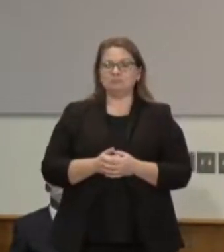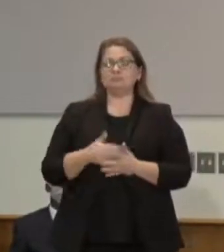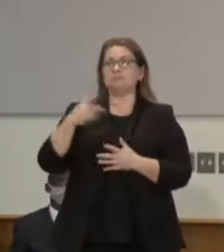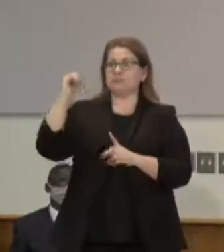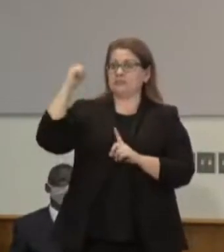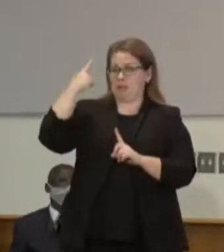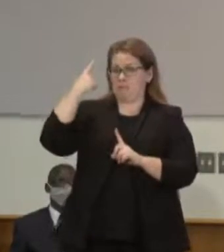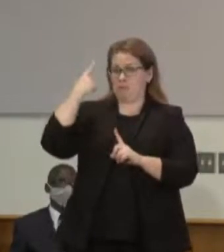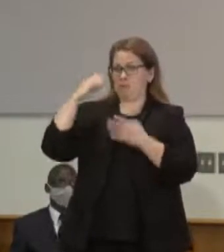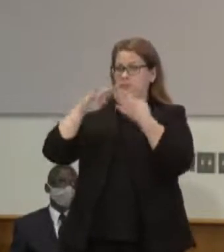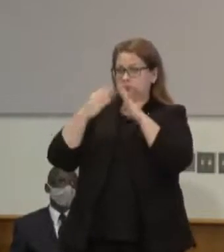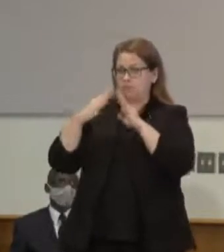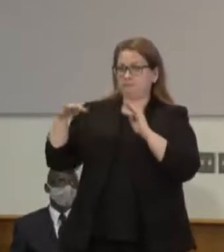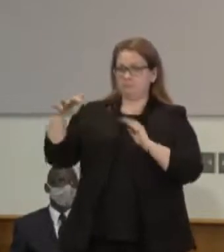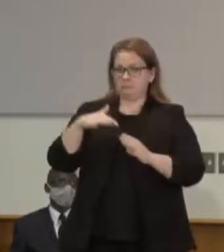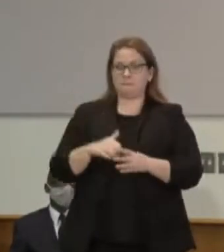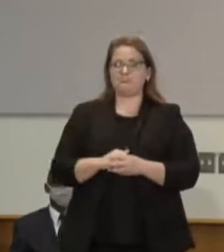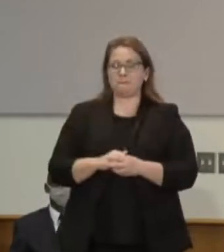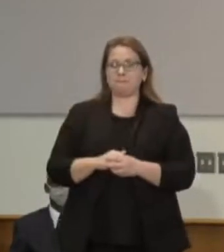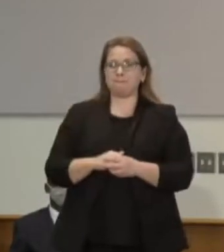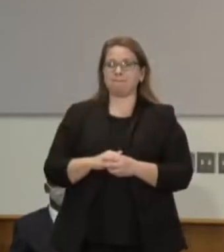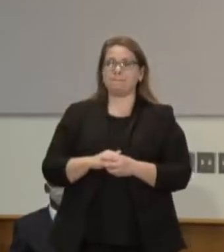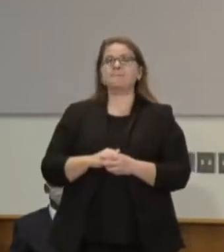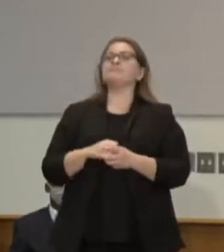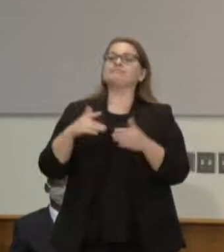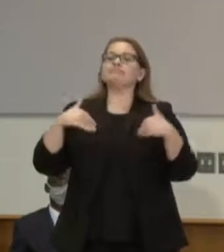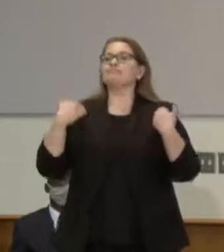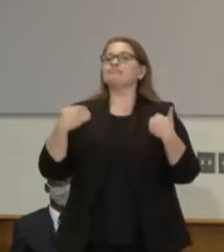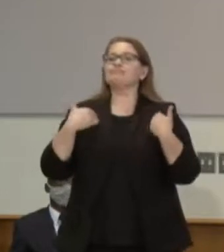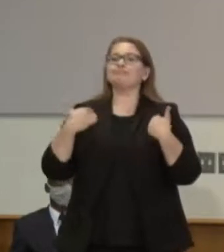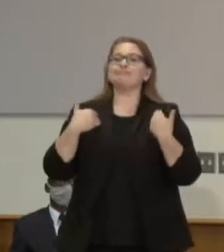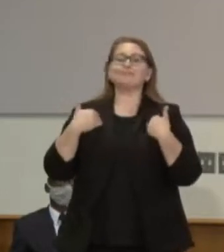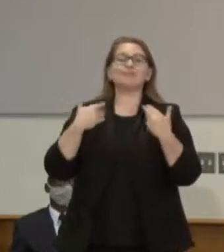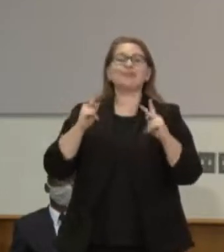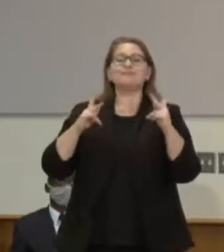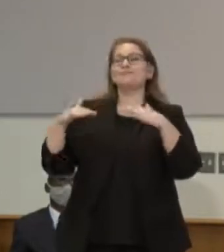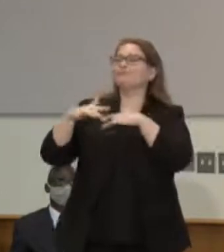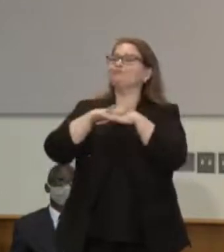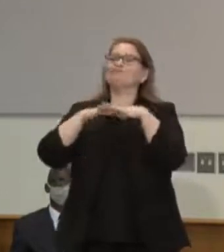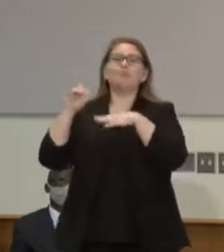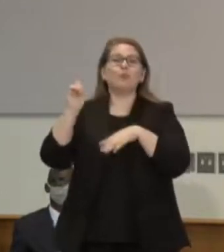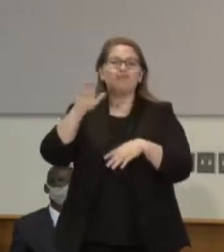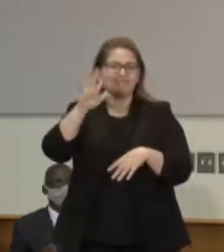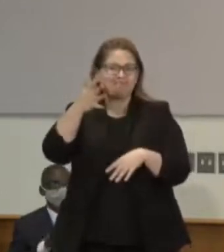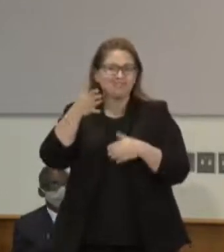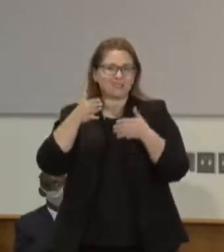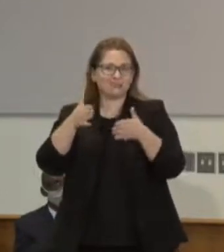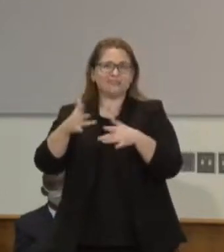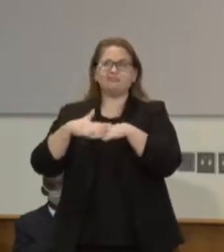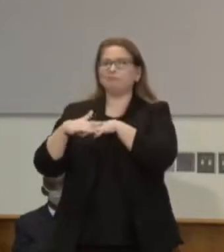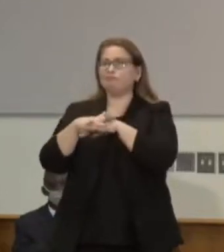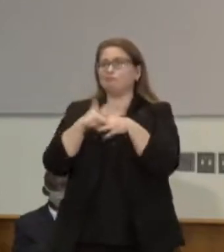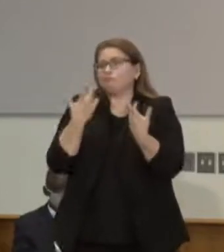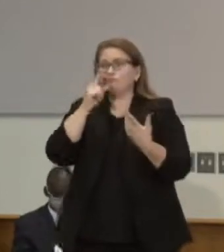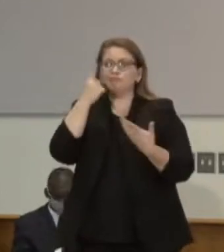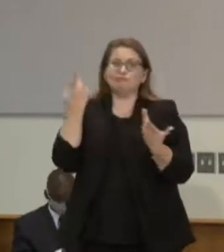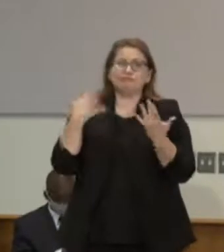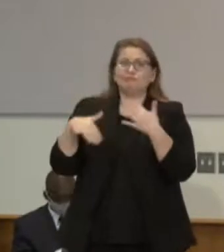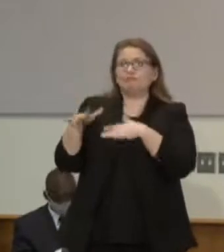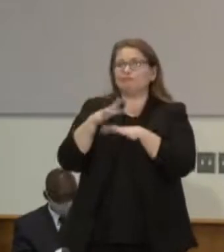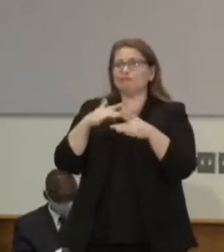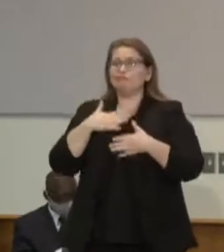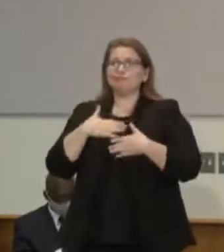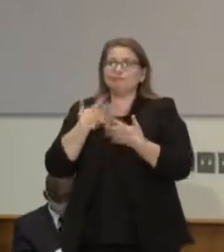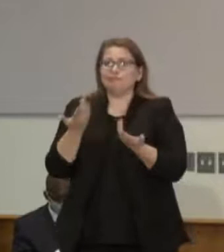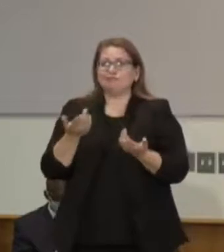there were a group of young folks hanging out on 5th Street. They had nothing else to do. We're closing our parks. We're closing.